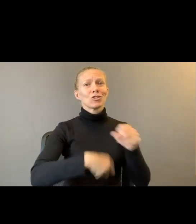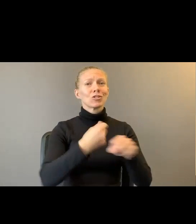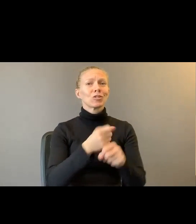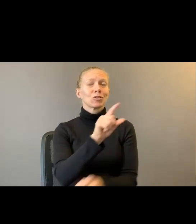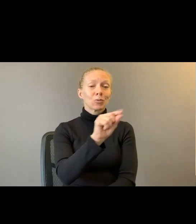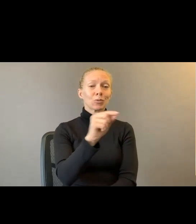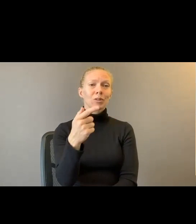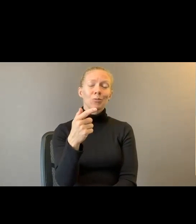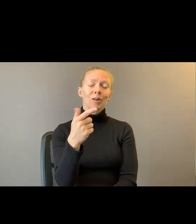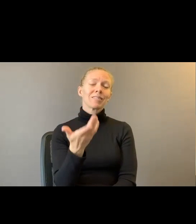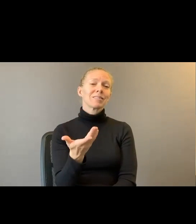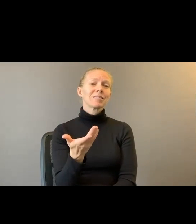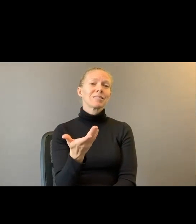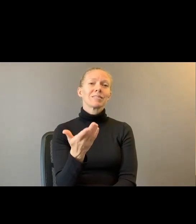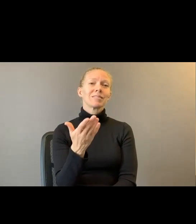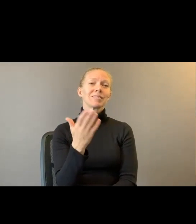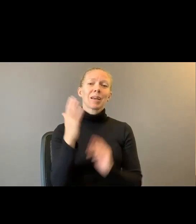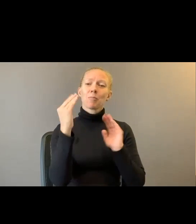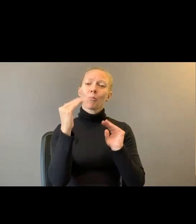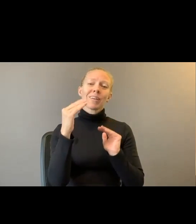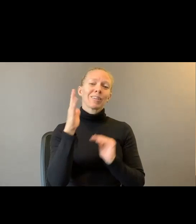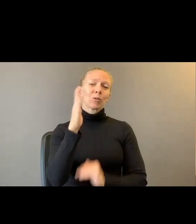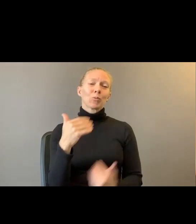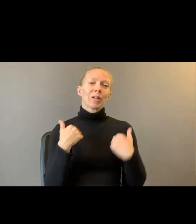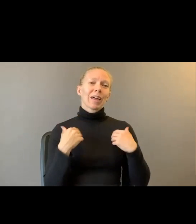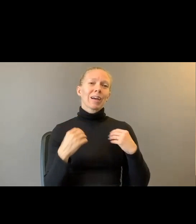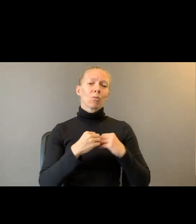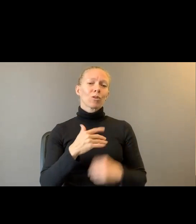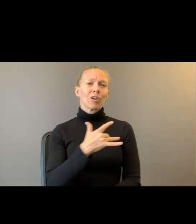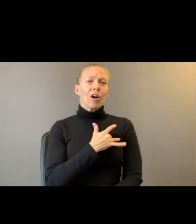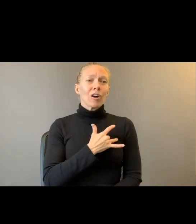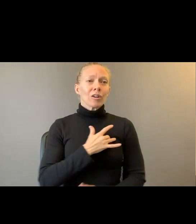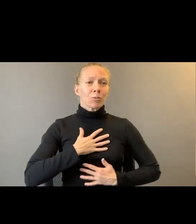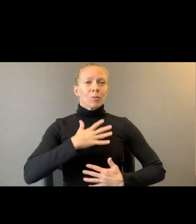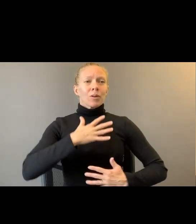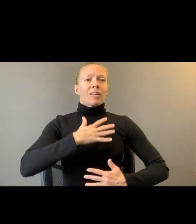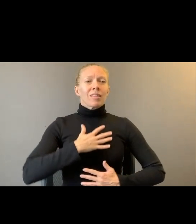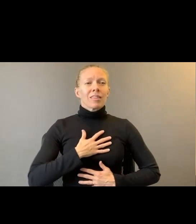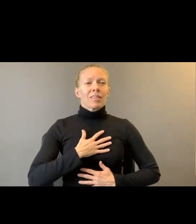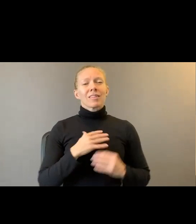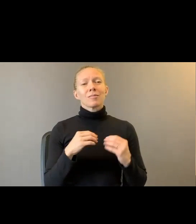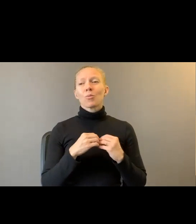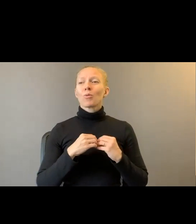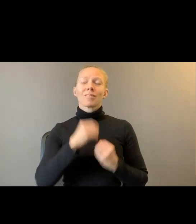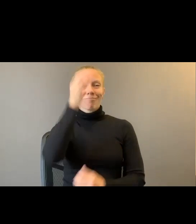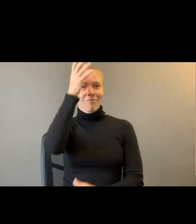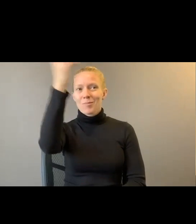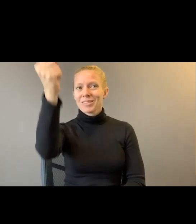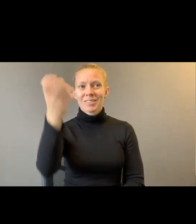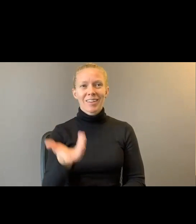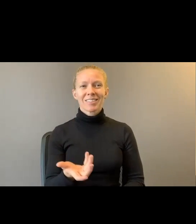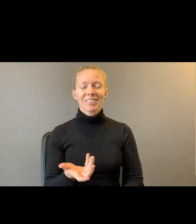have a heart that this year didn't have lungs have a mouth have some common sense and won't show its ass but here we are.